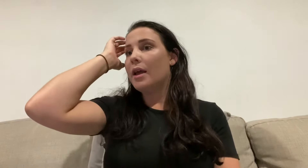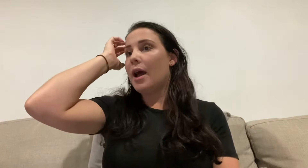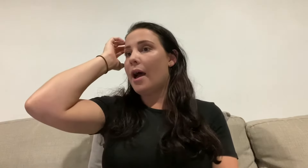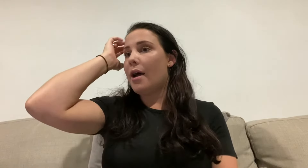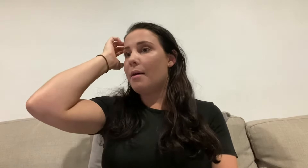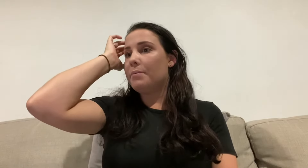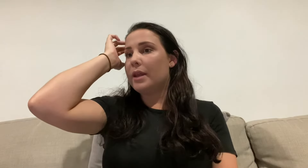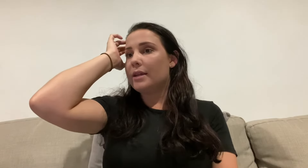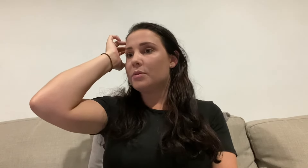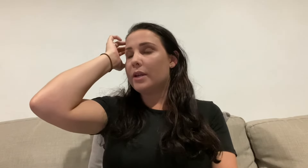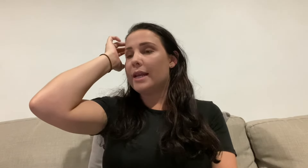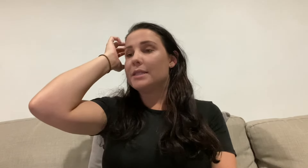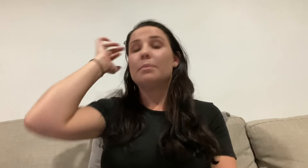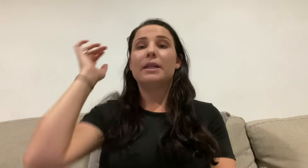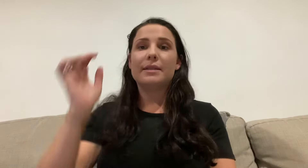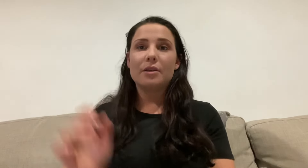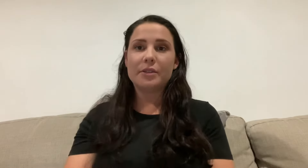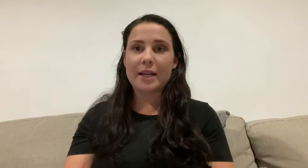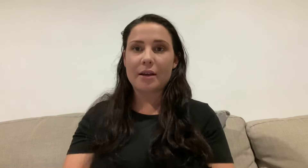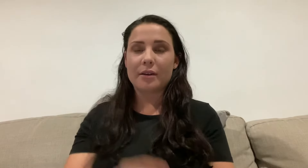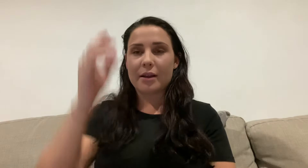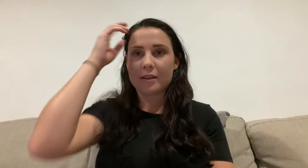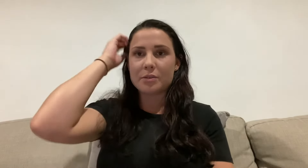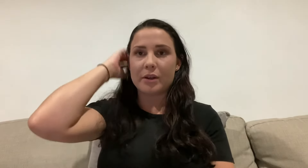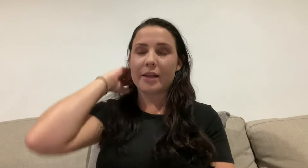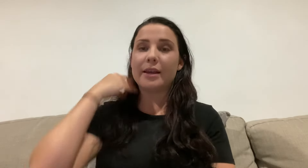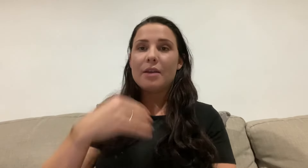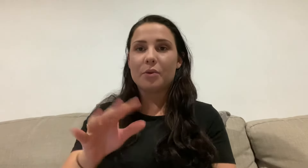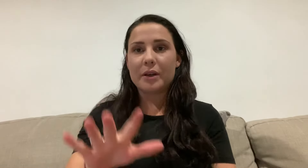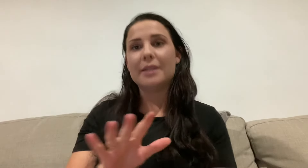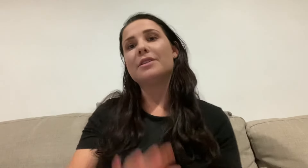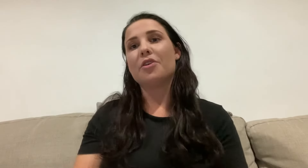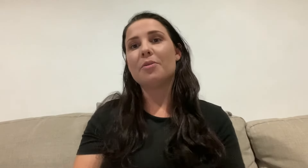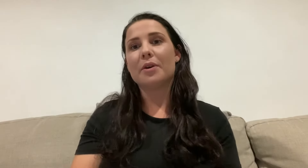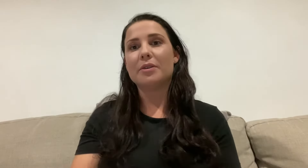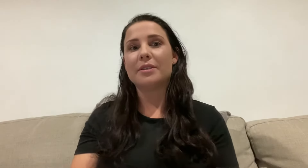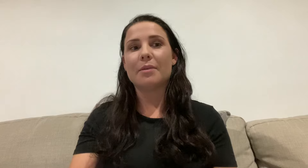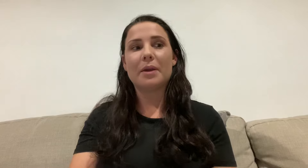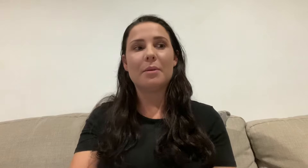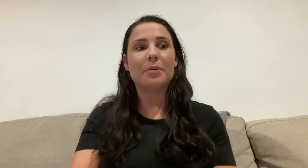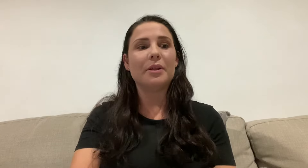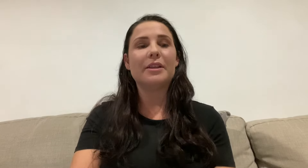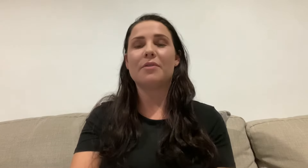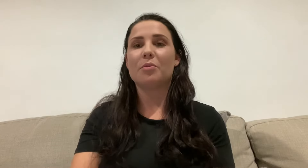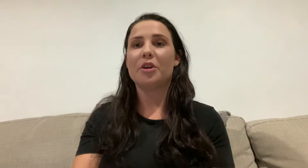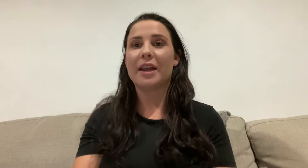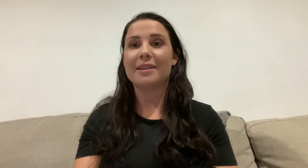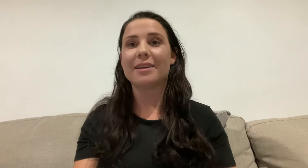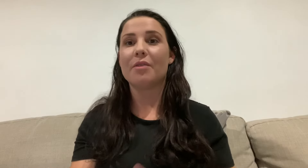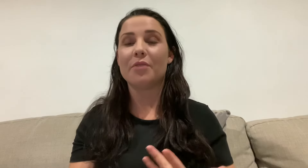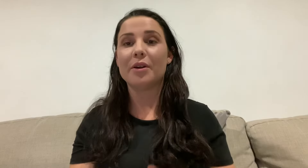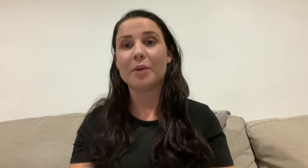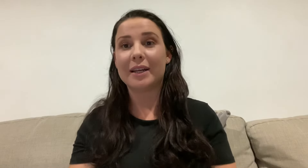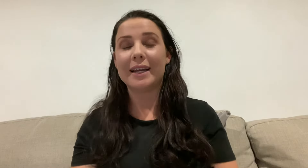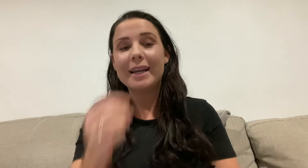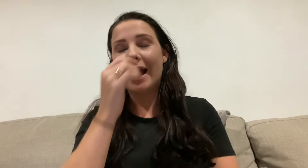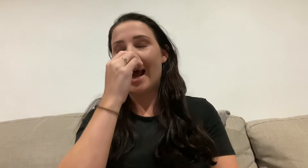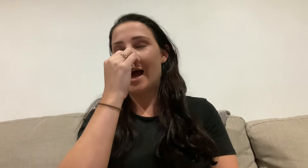Um, the next one is please slow down this one. I think everyone needs to know because people in the deaf community can sign very quickly. Um,